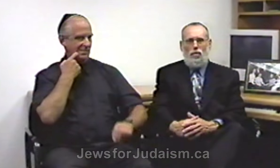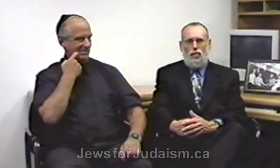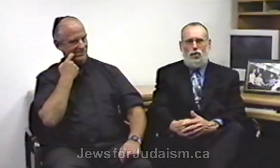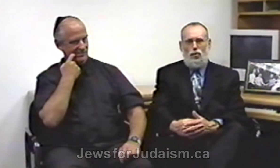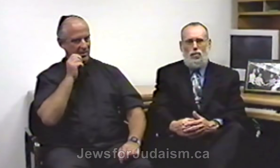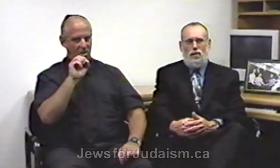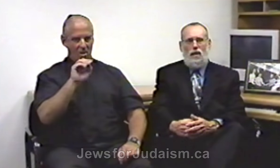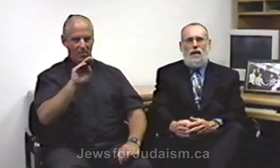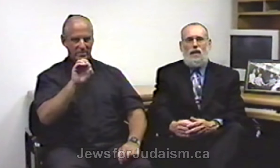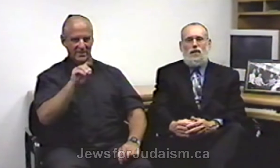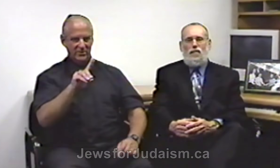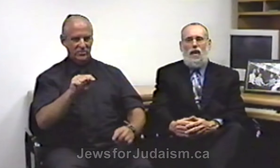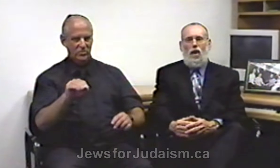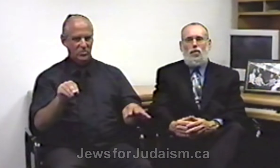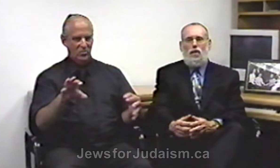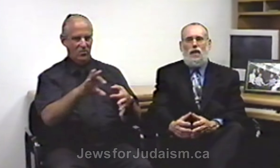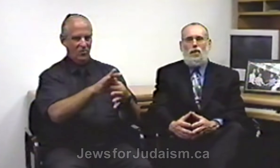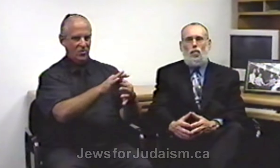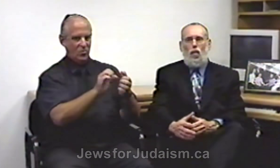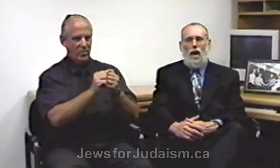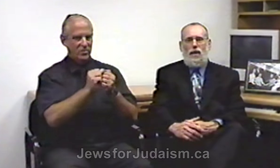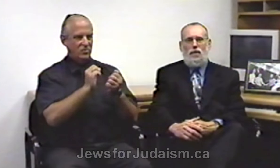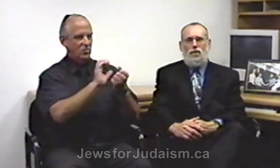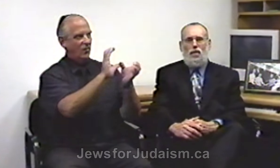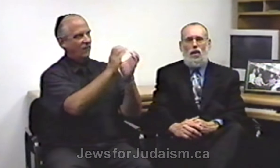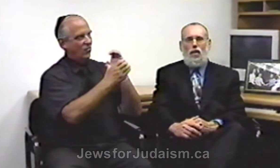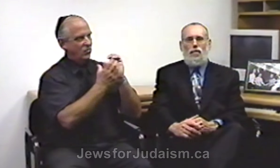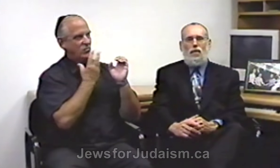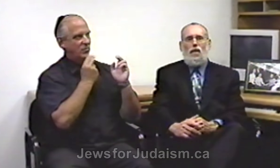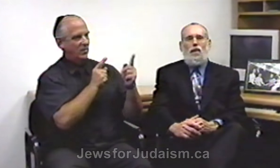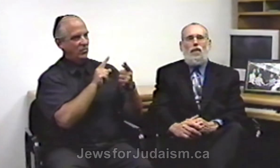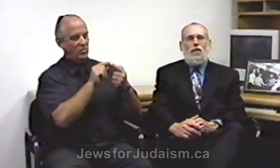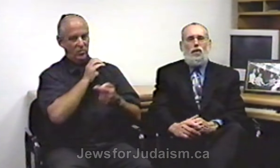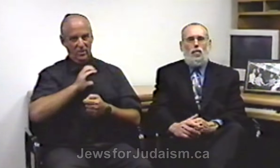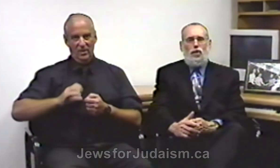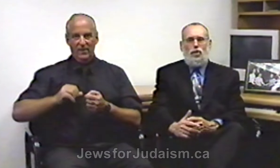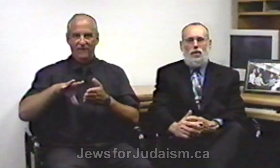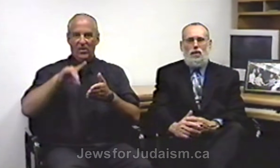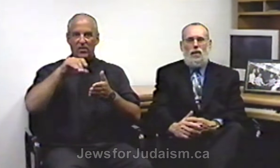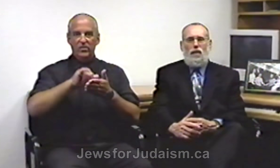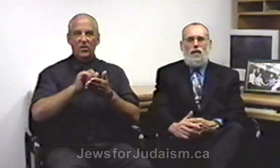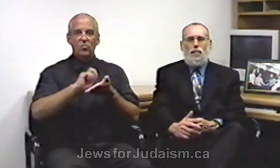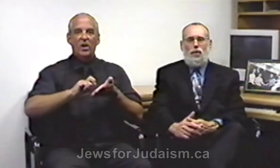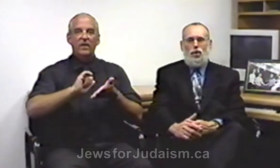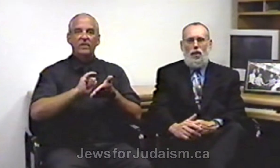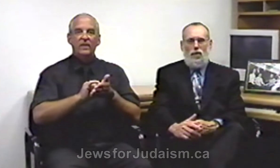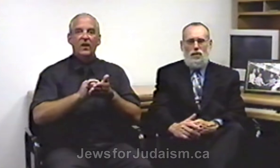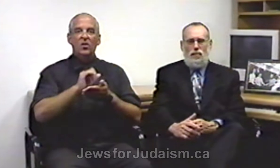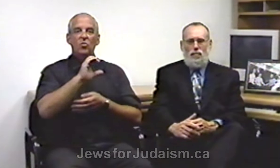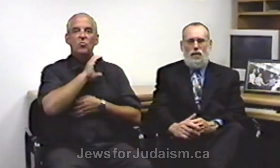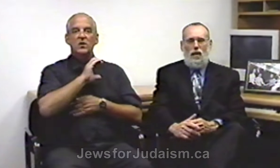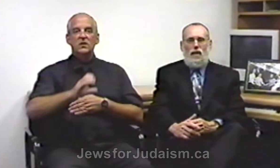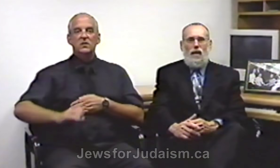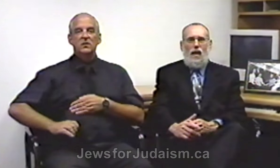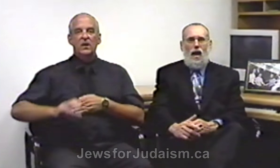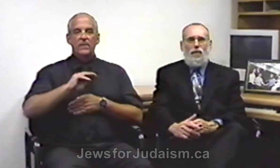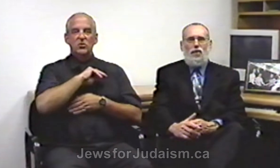convert Jews is found in the writings of the Christian missionaries. They have